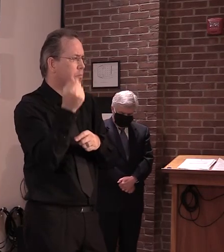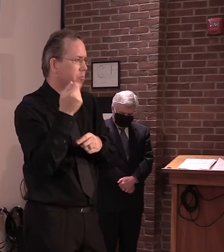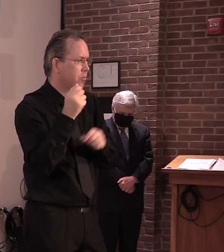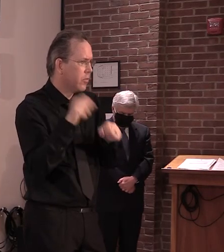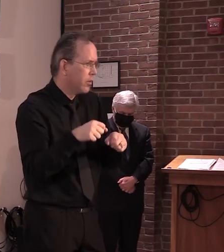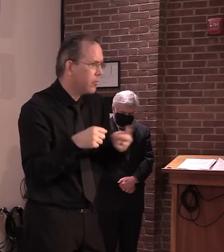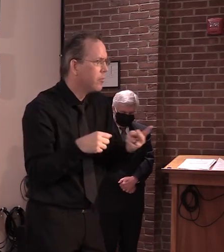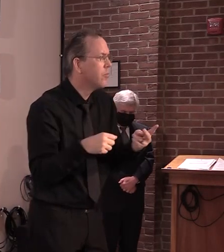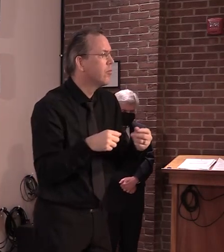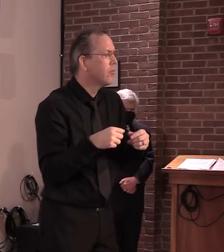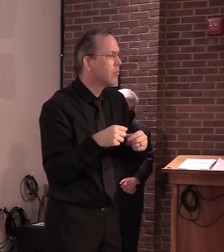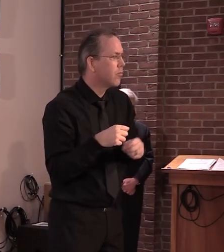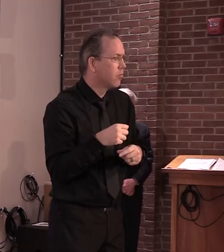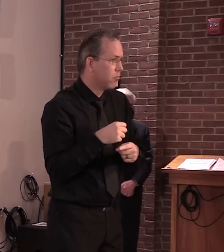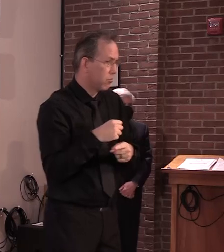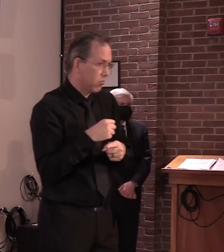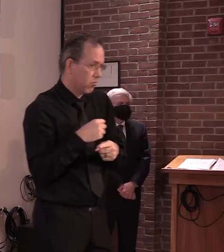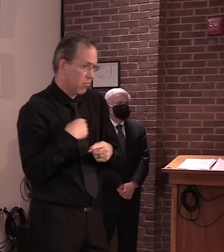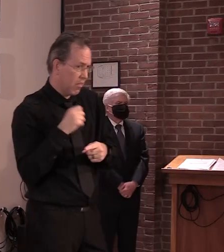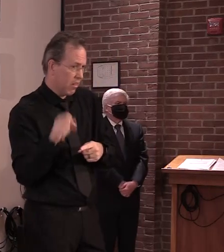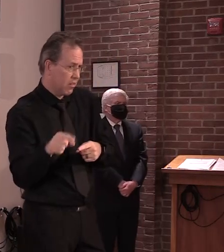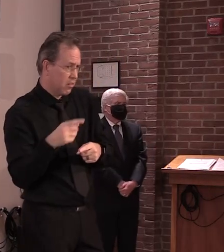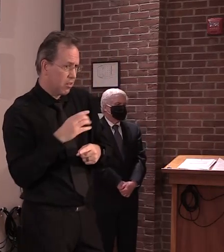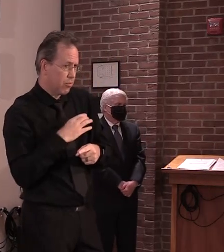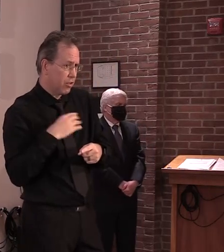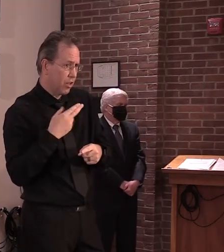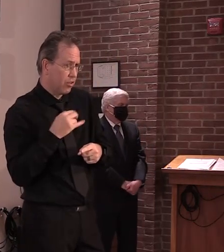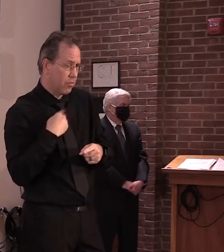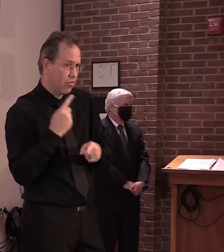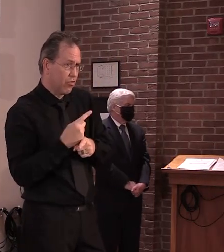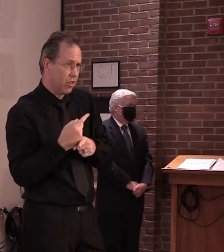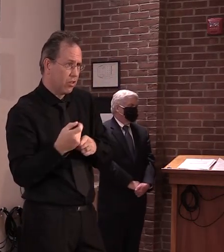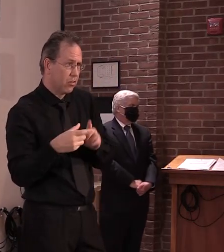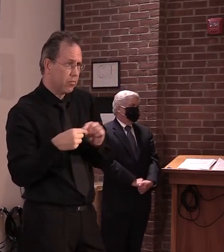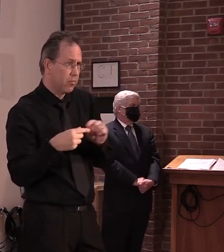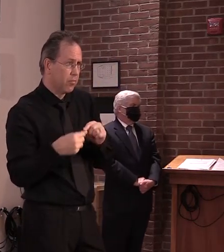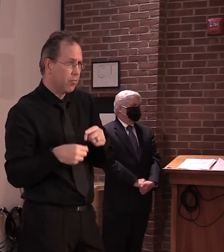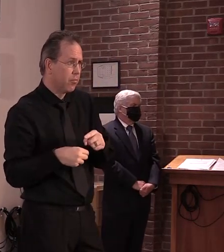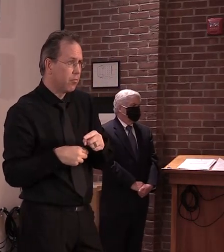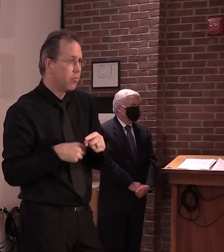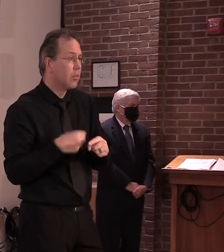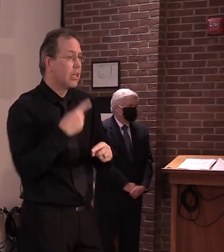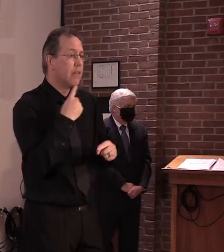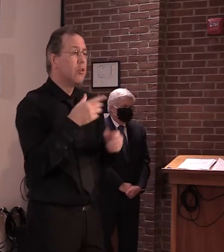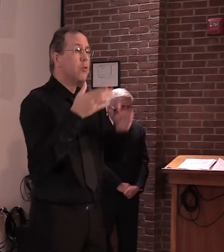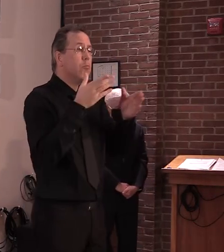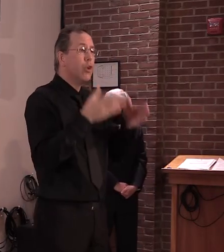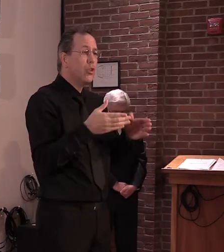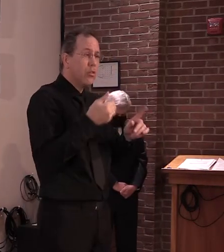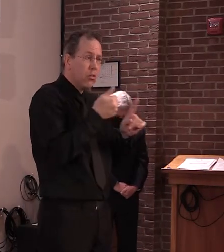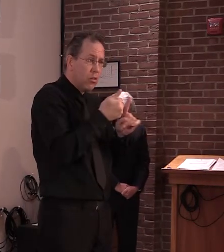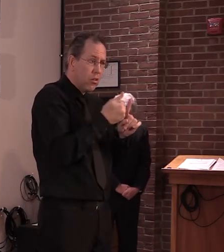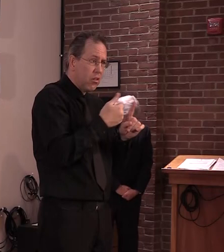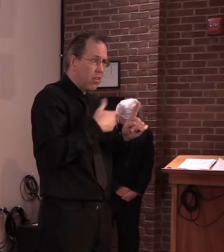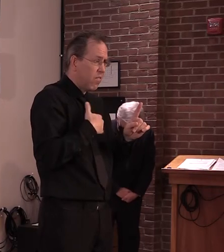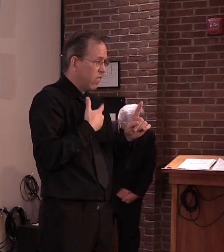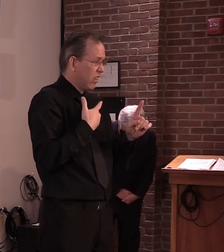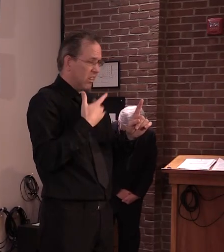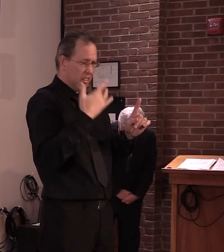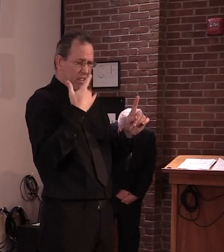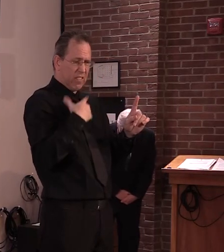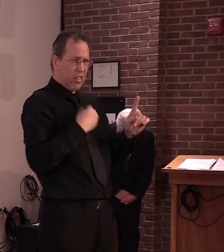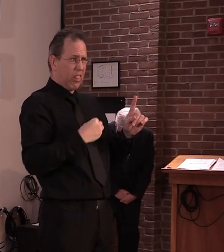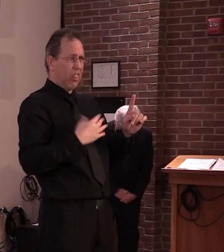Yes, sir. So, if an individual felt like they were being placed in undue harm, however,